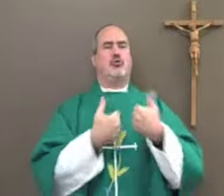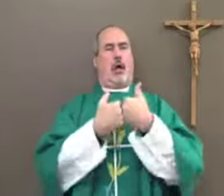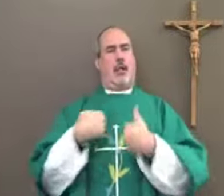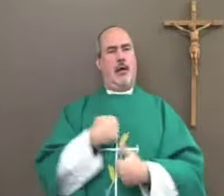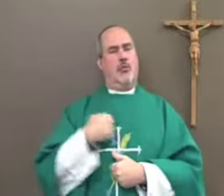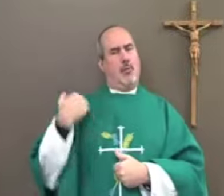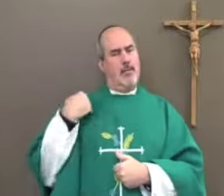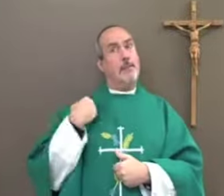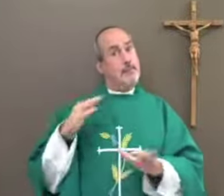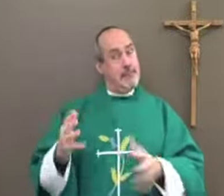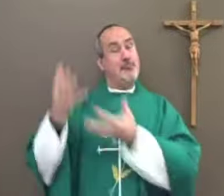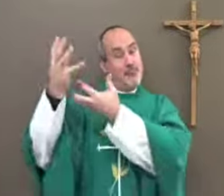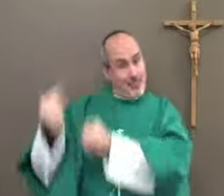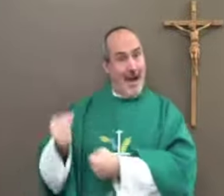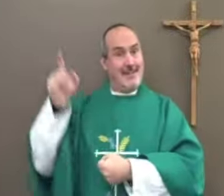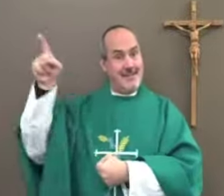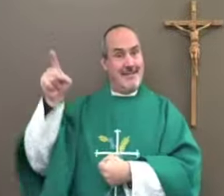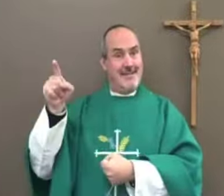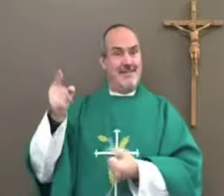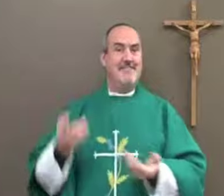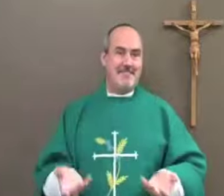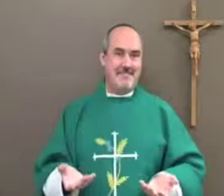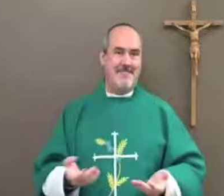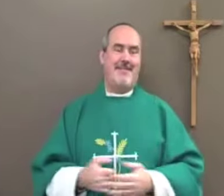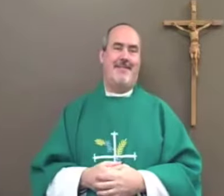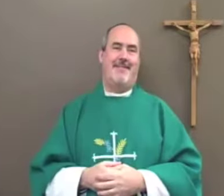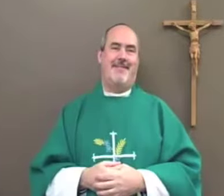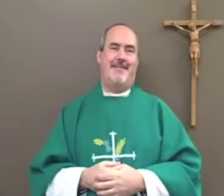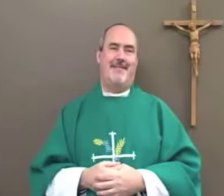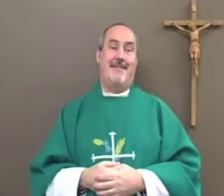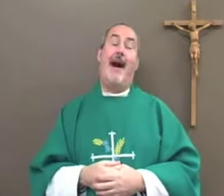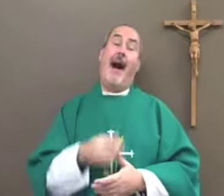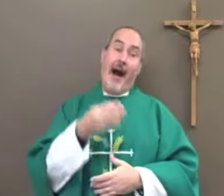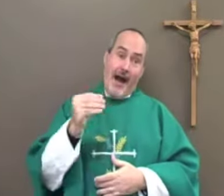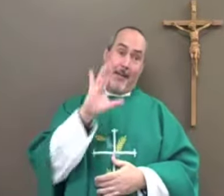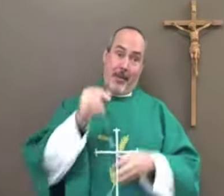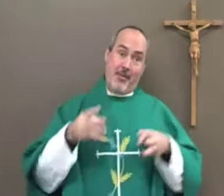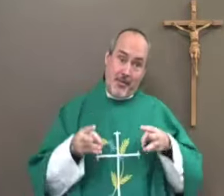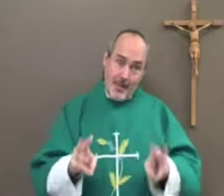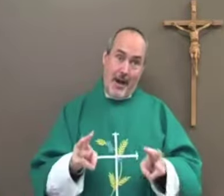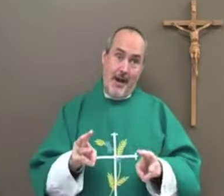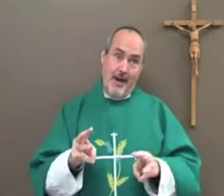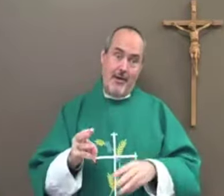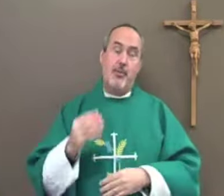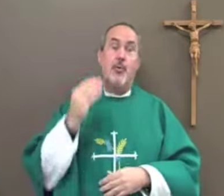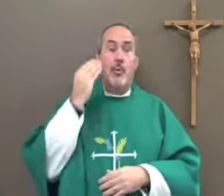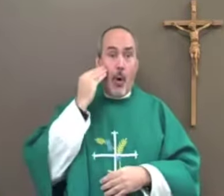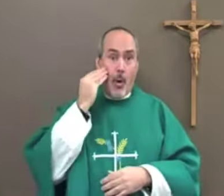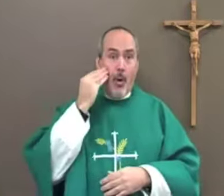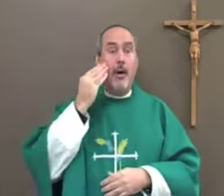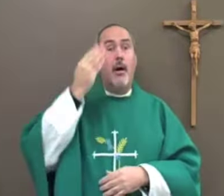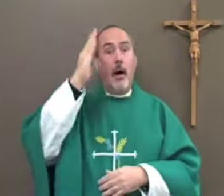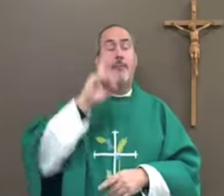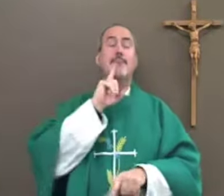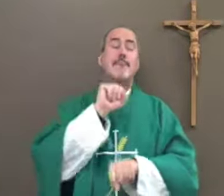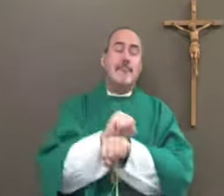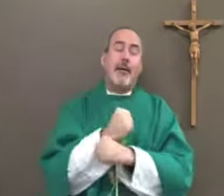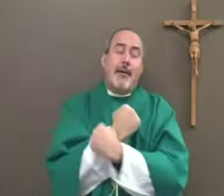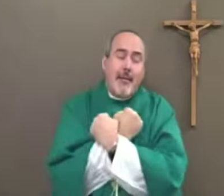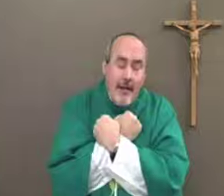gospel challenges us that it's our responsibility to trust him and by the way I know